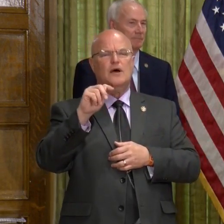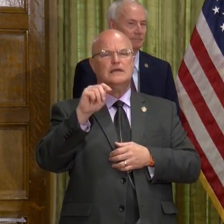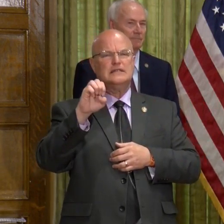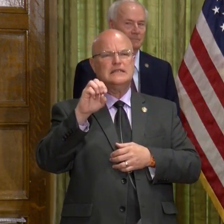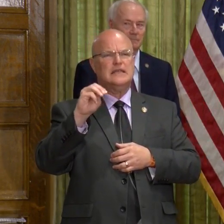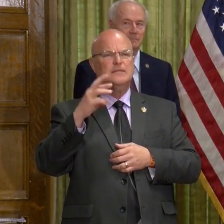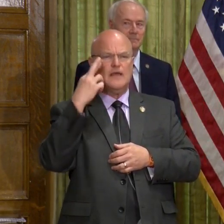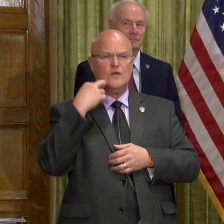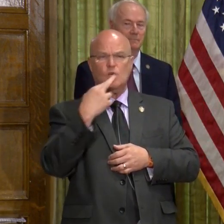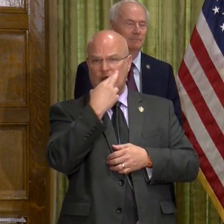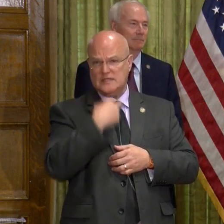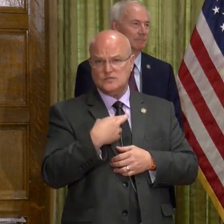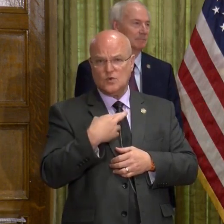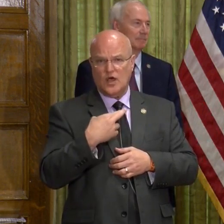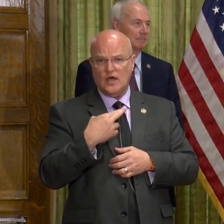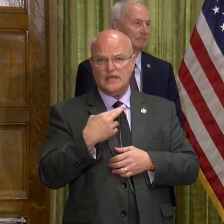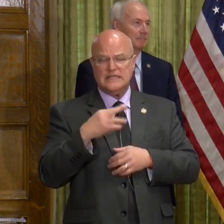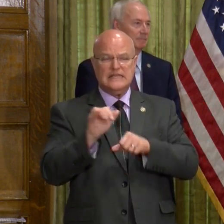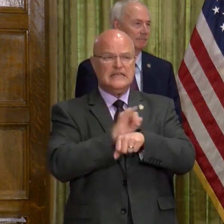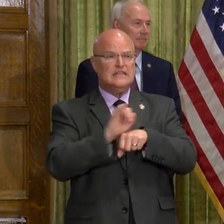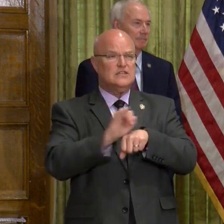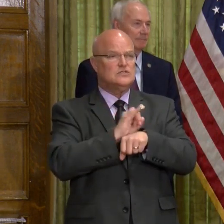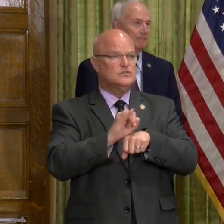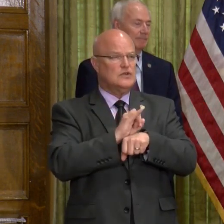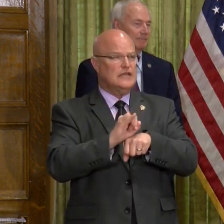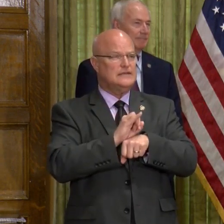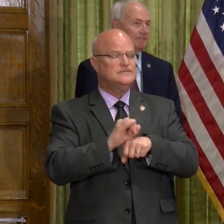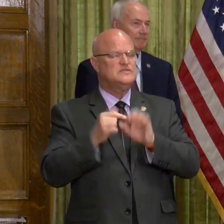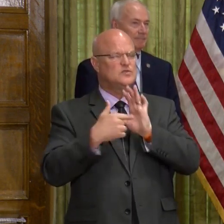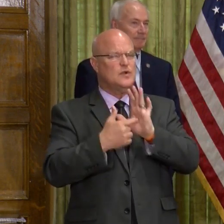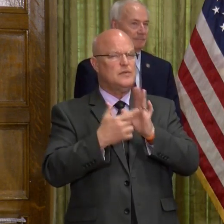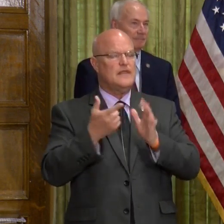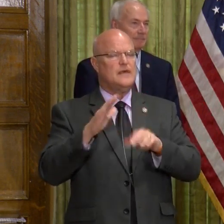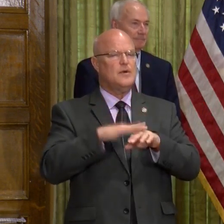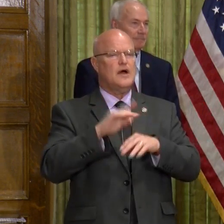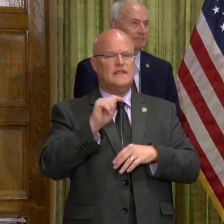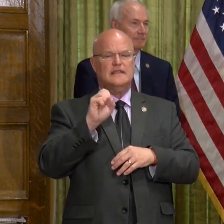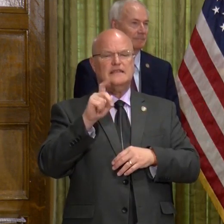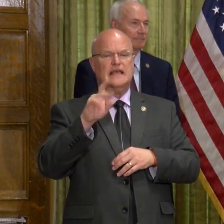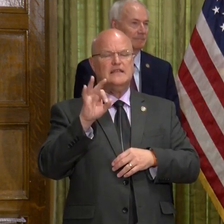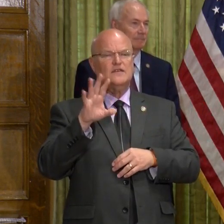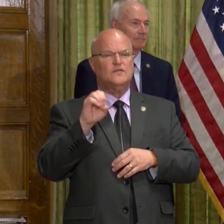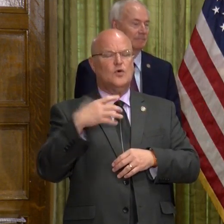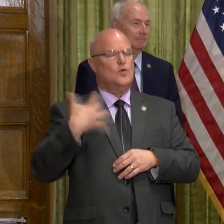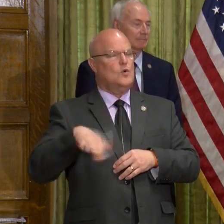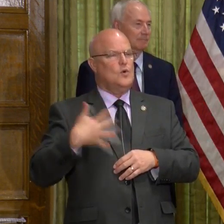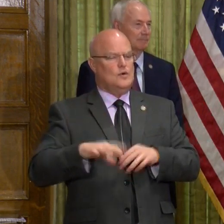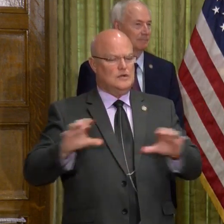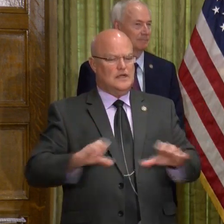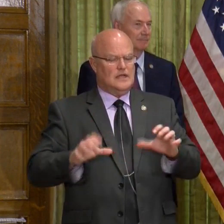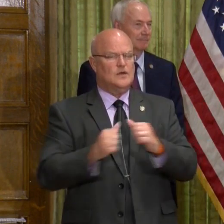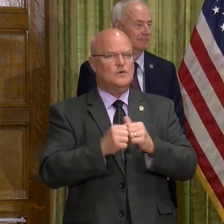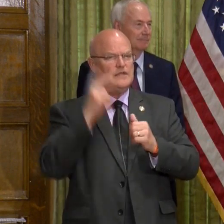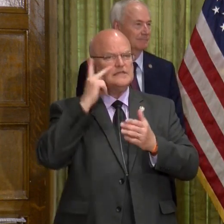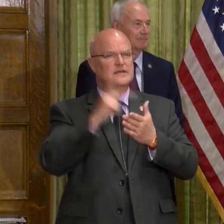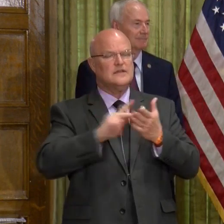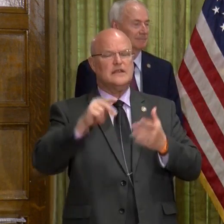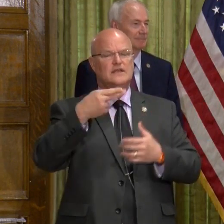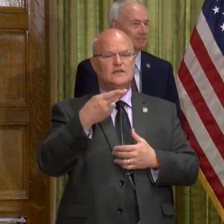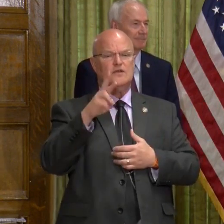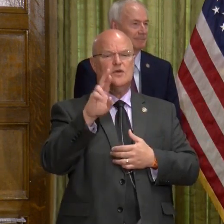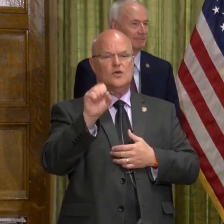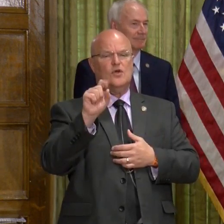particular the restaurant industry. She represents them on the task force and been very proactive with Secretary Hurst's committee.